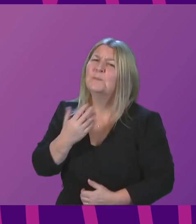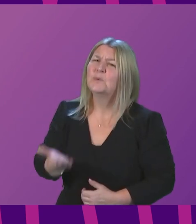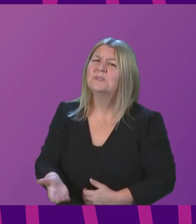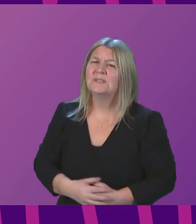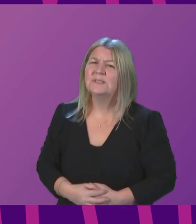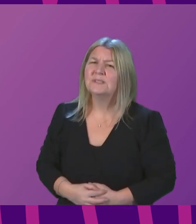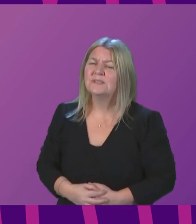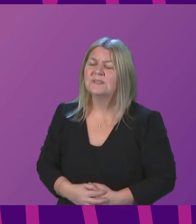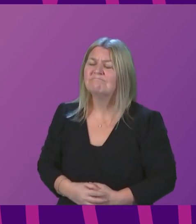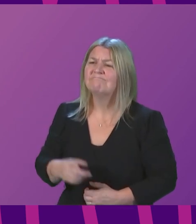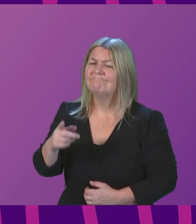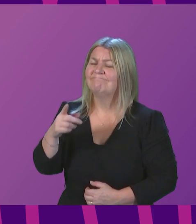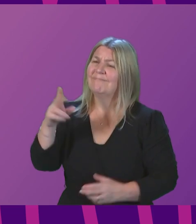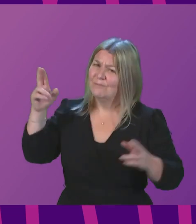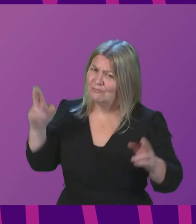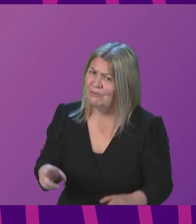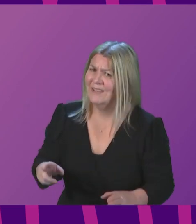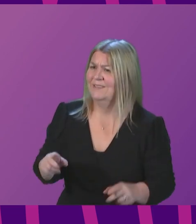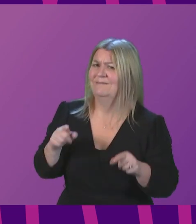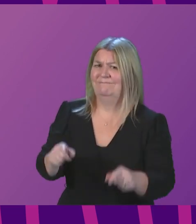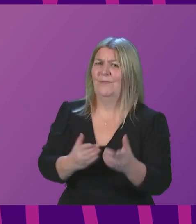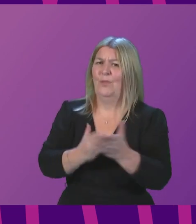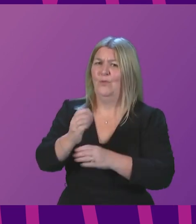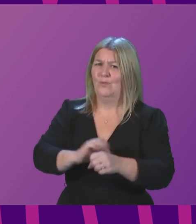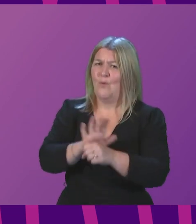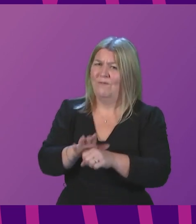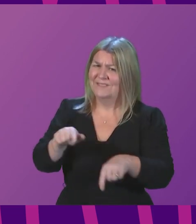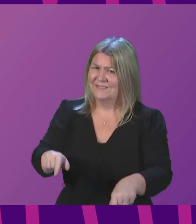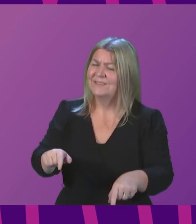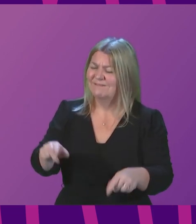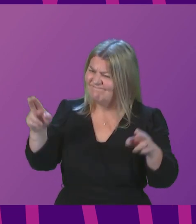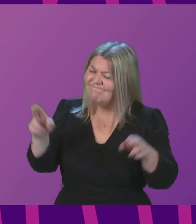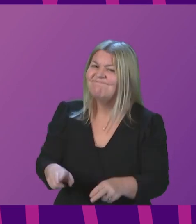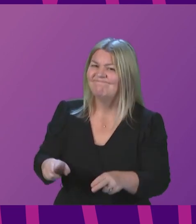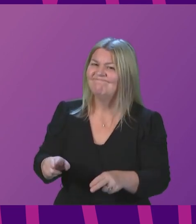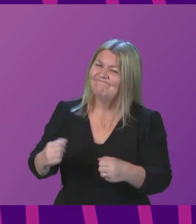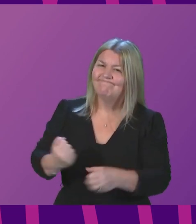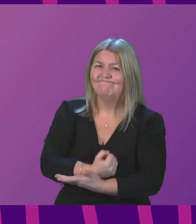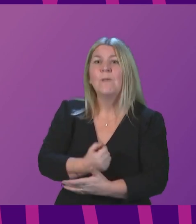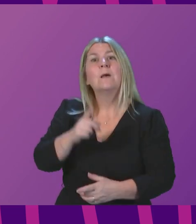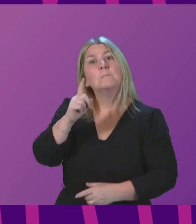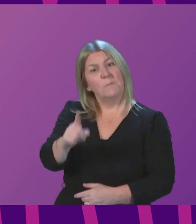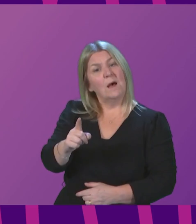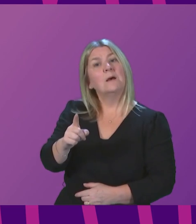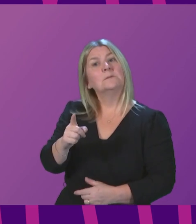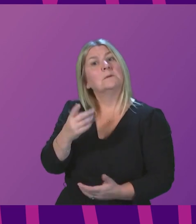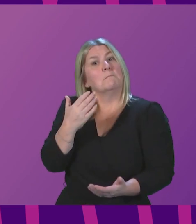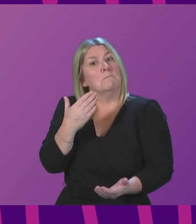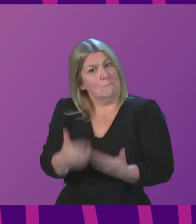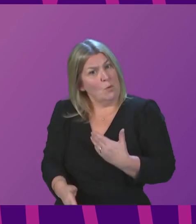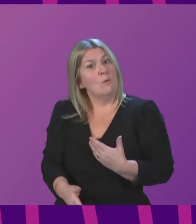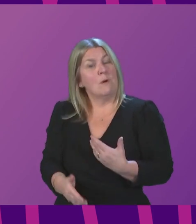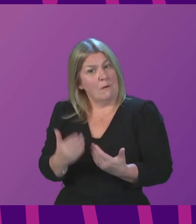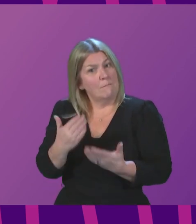the recycling rate fall back during COVID, I would repeat again that we did see an increase in curbside recycling.